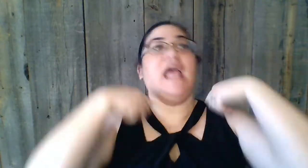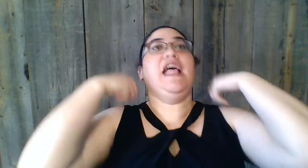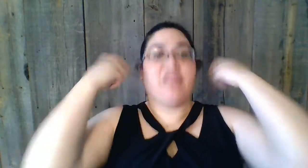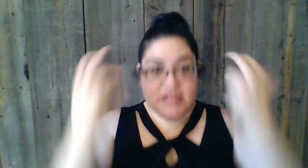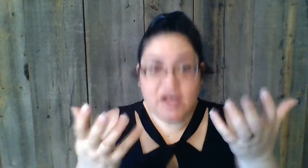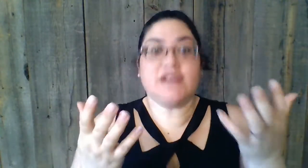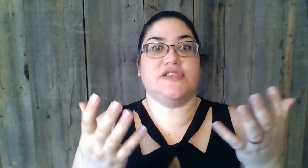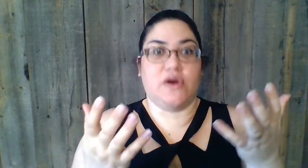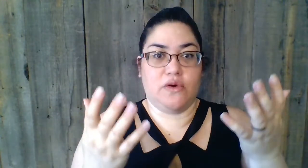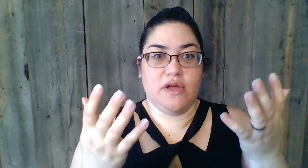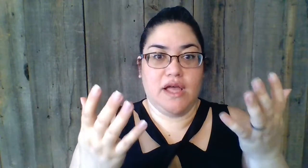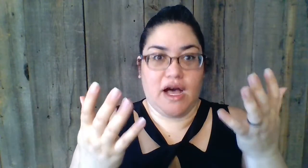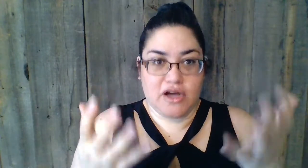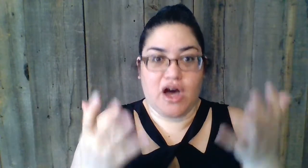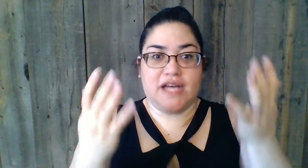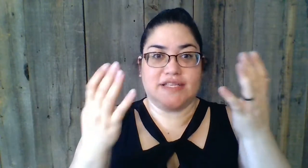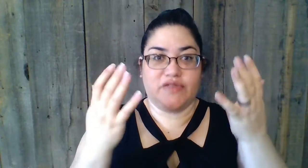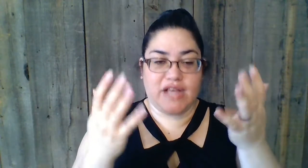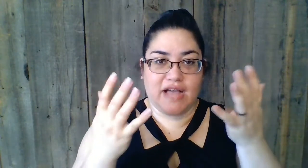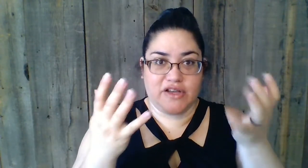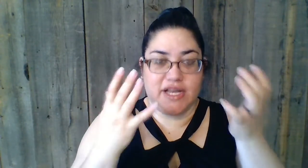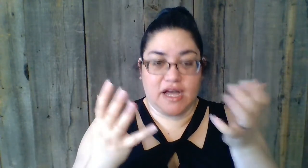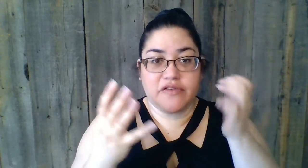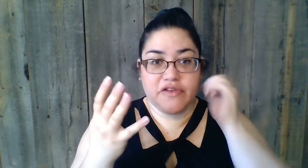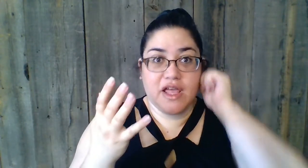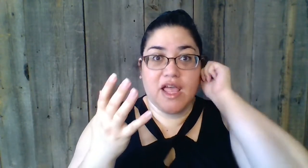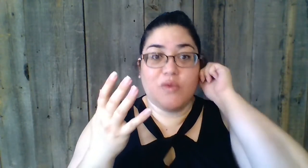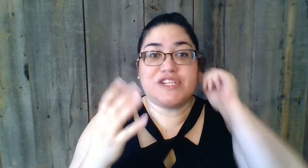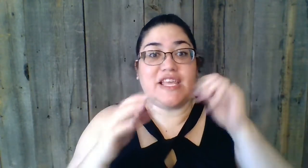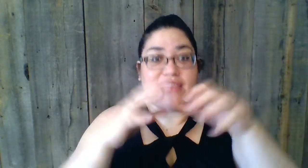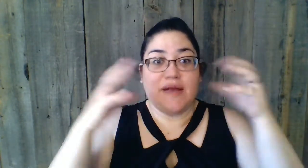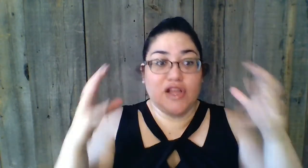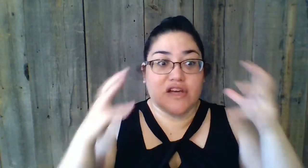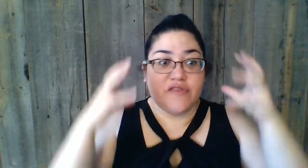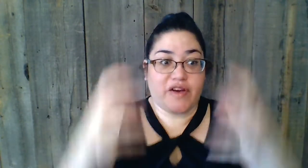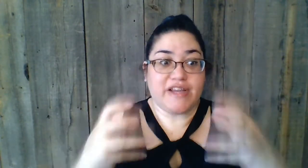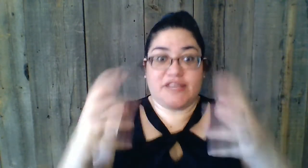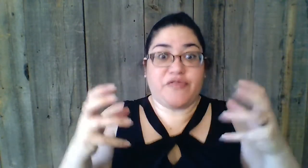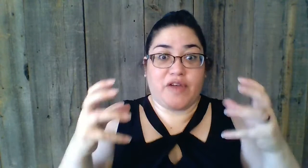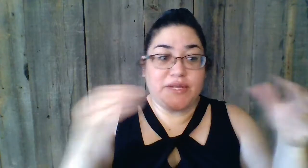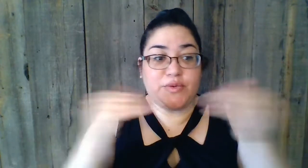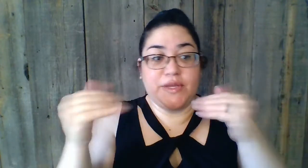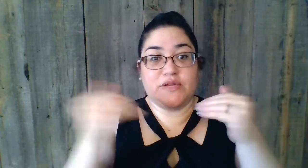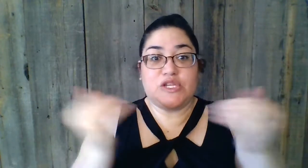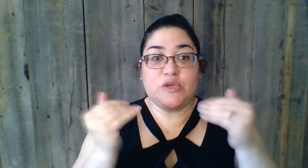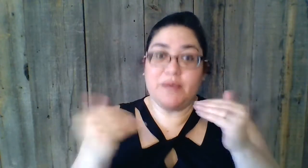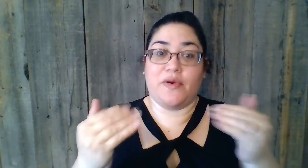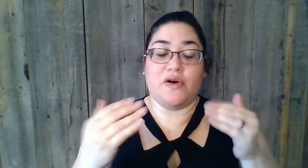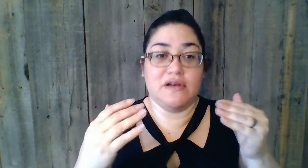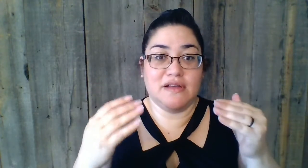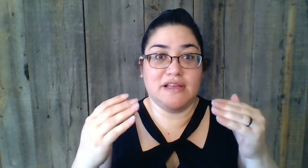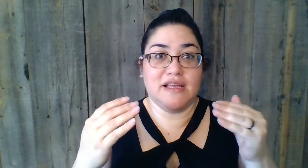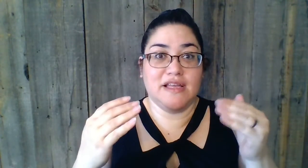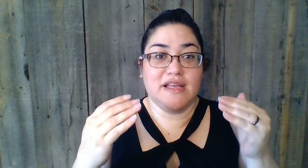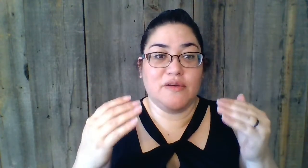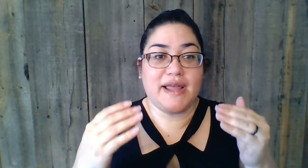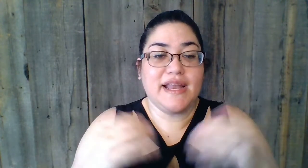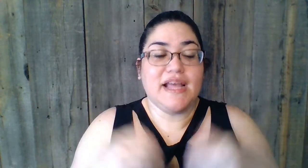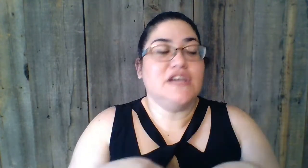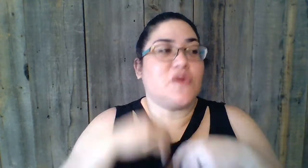That's also a cause of the not good enough, which can then look very different between those two people, right? So,